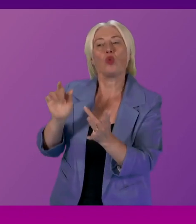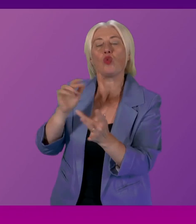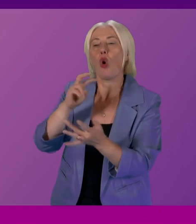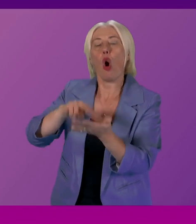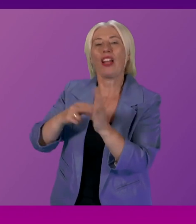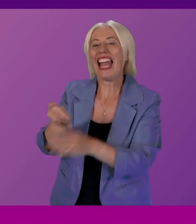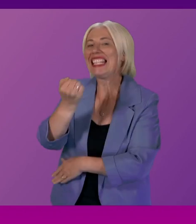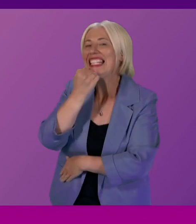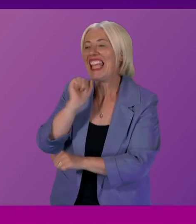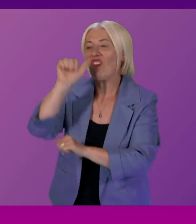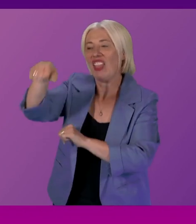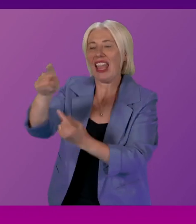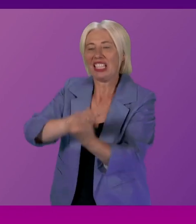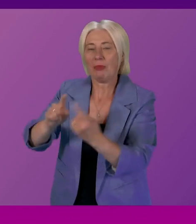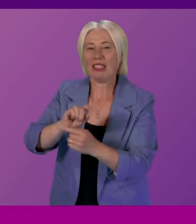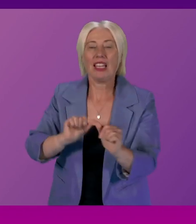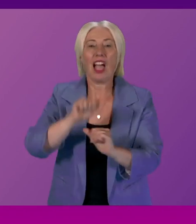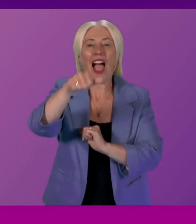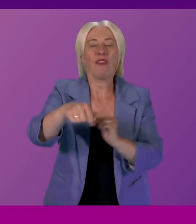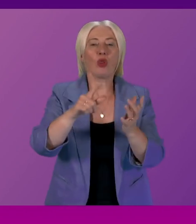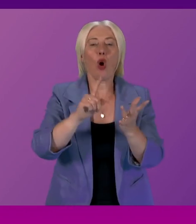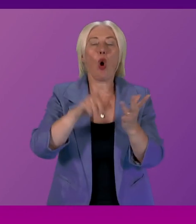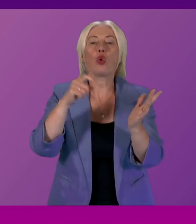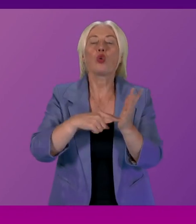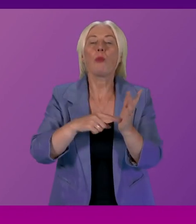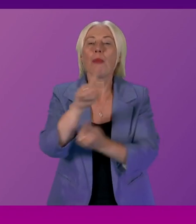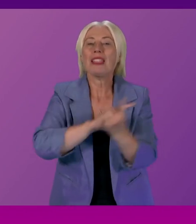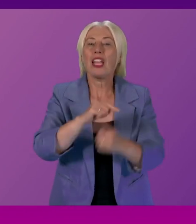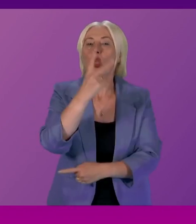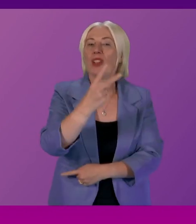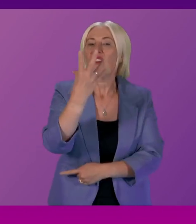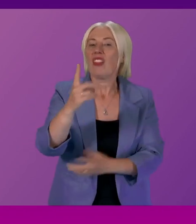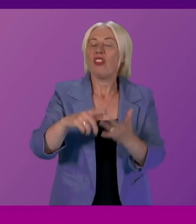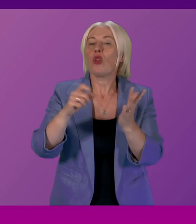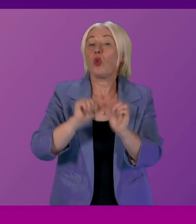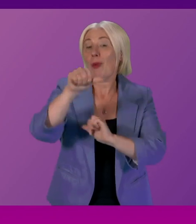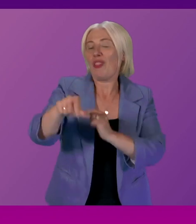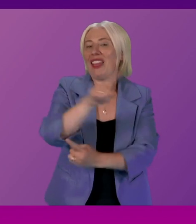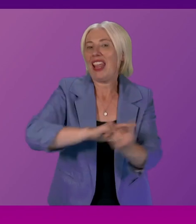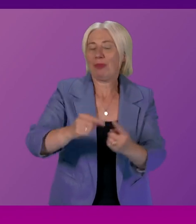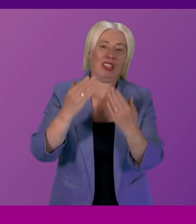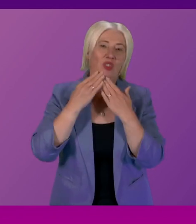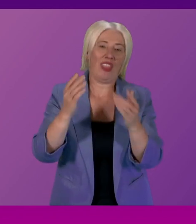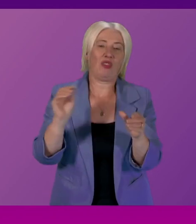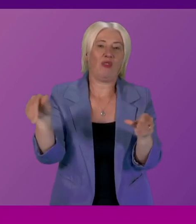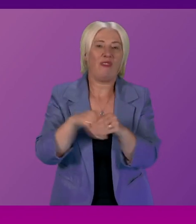concludes the meeting the next meeting will be after the October recess on the 25th of October so thank you all for your participation